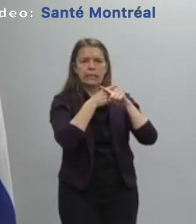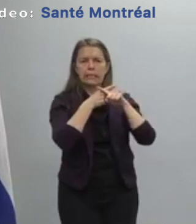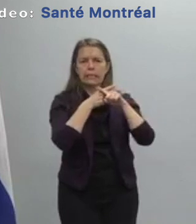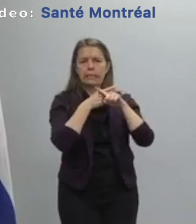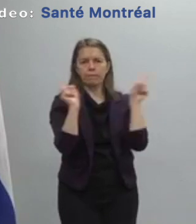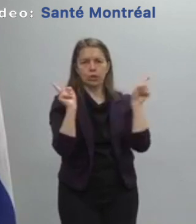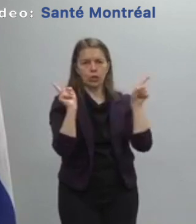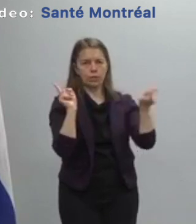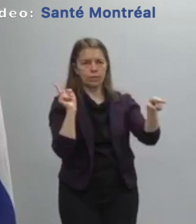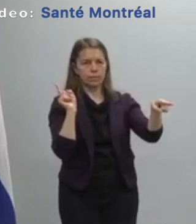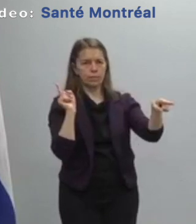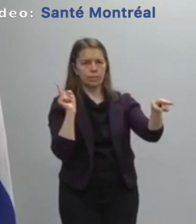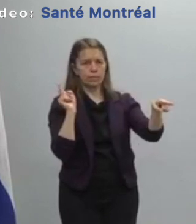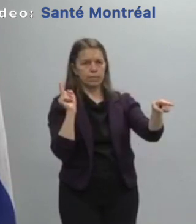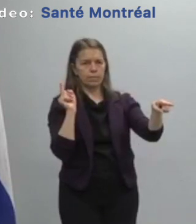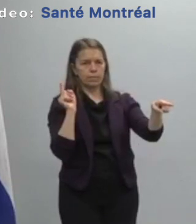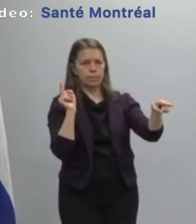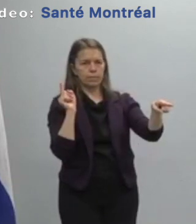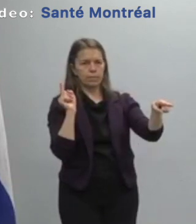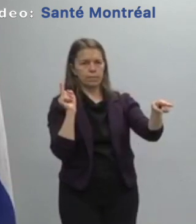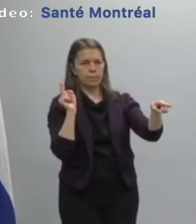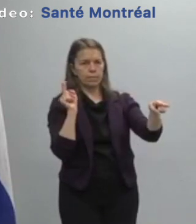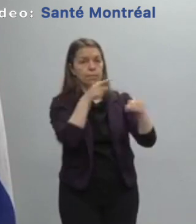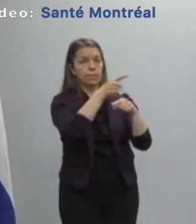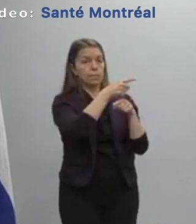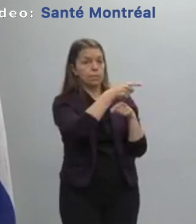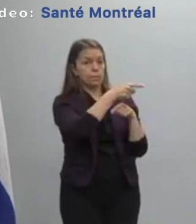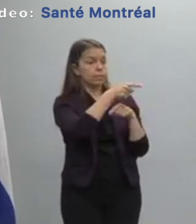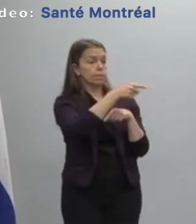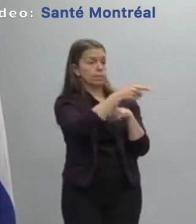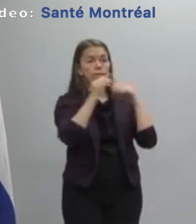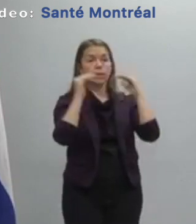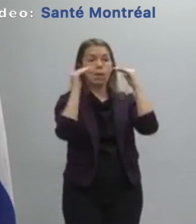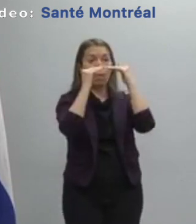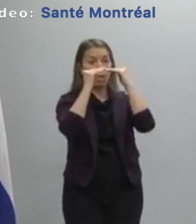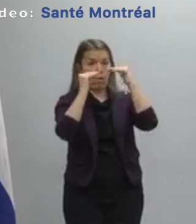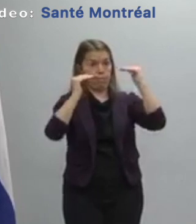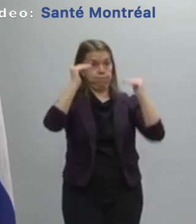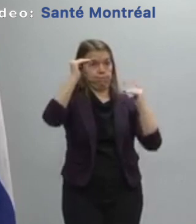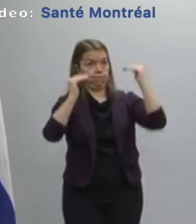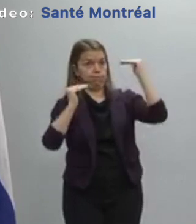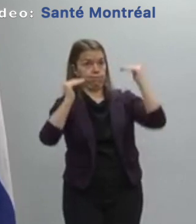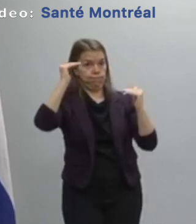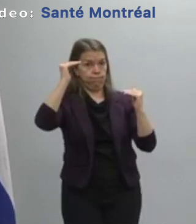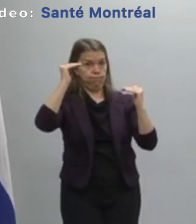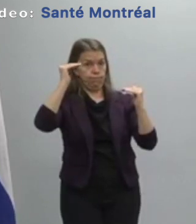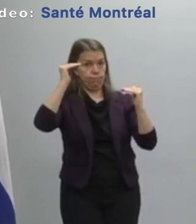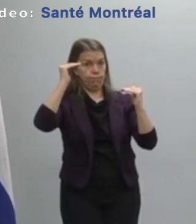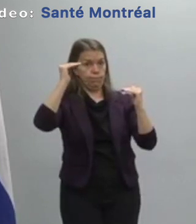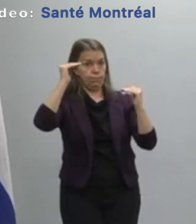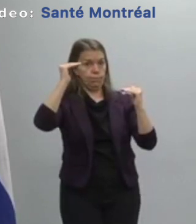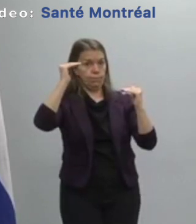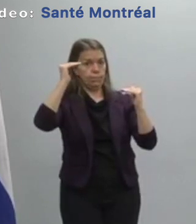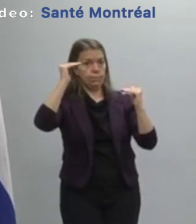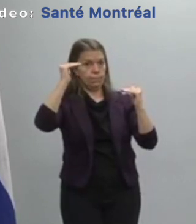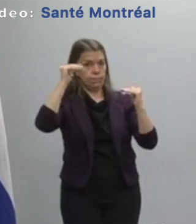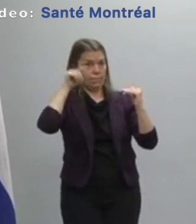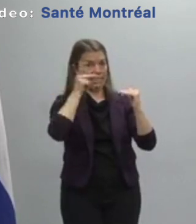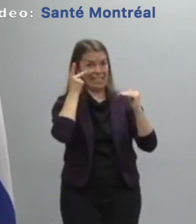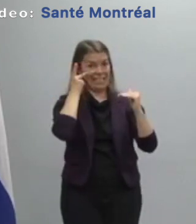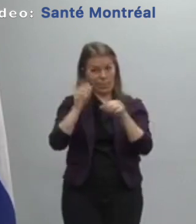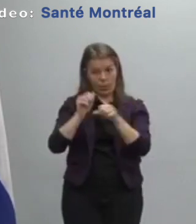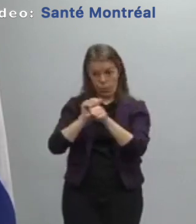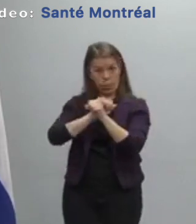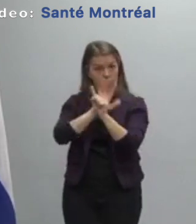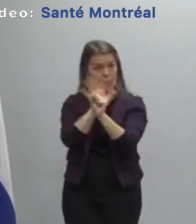we are not all equal in the face of the pandemic. We have published and analyzed